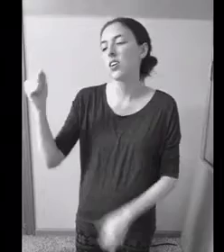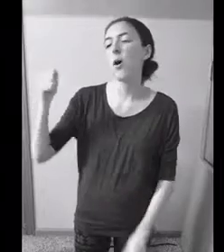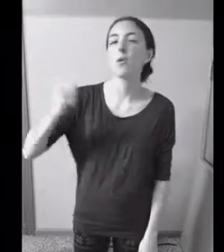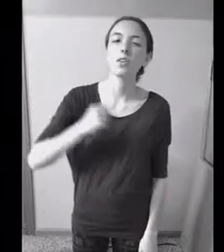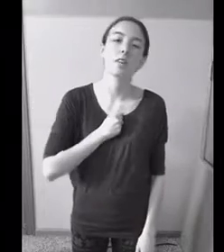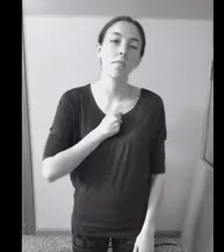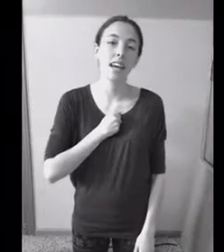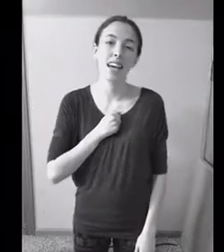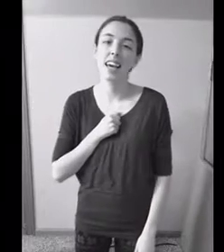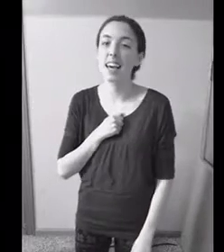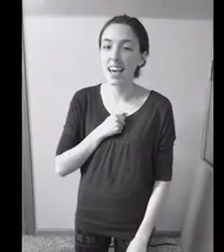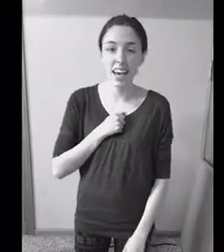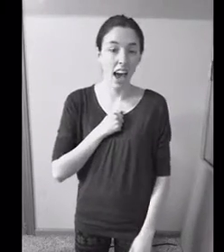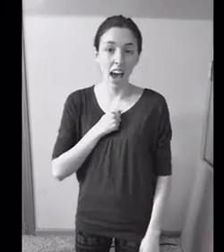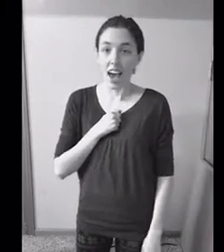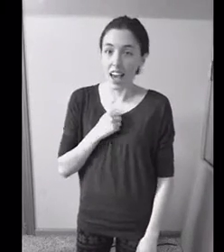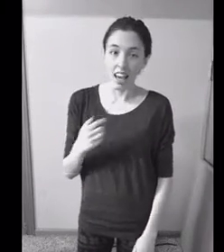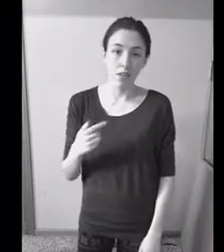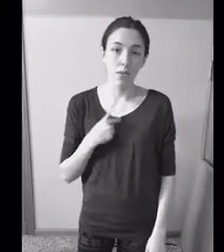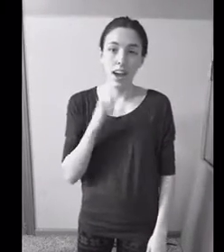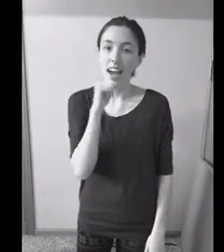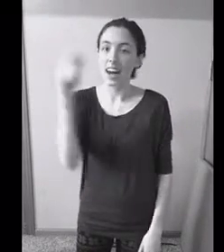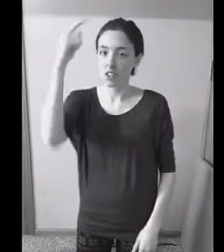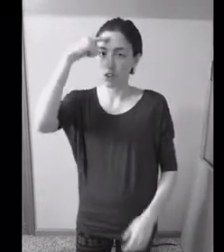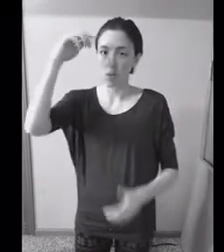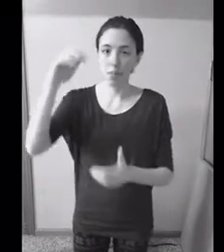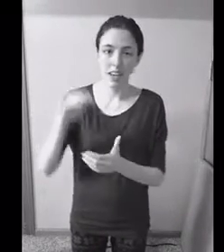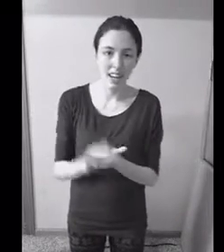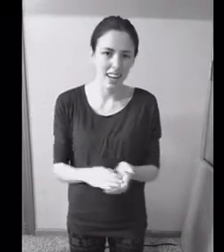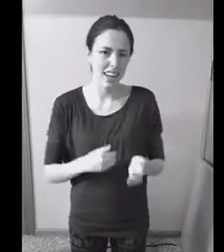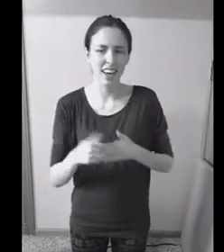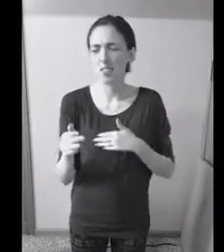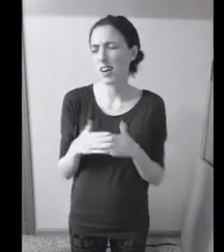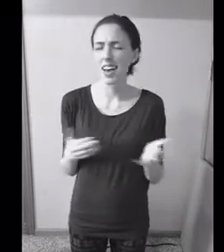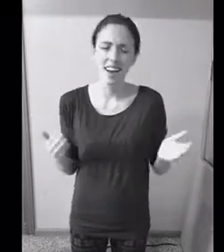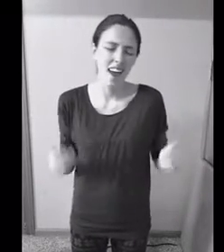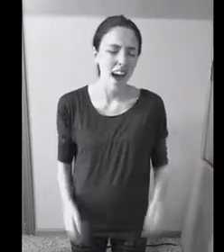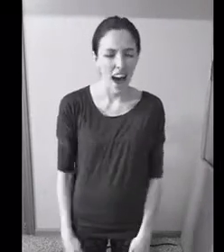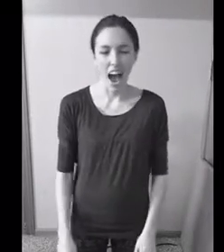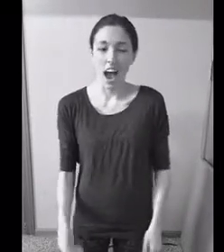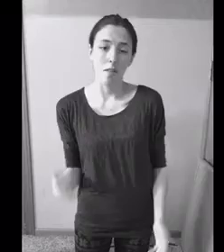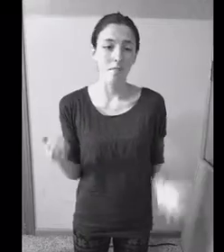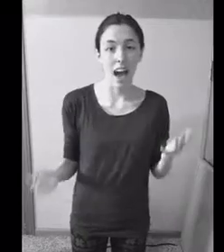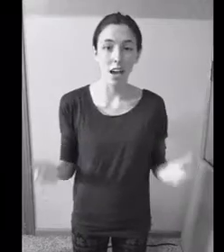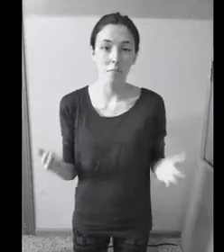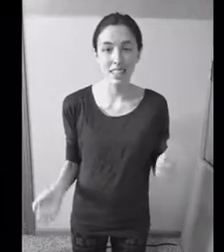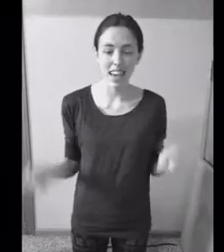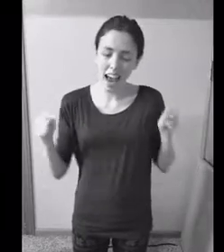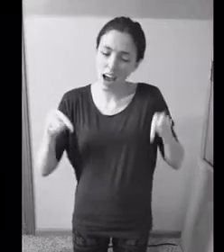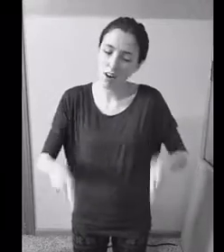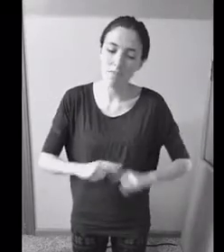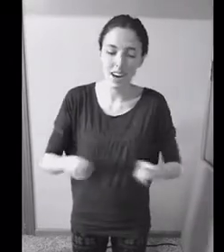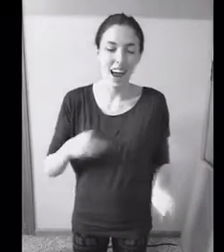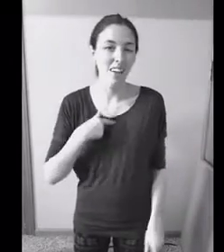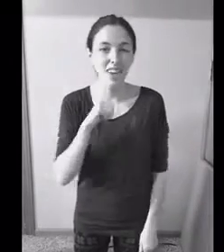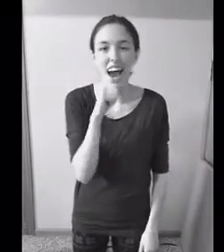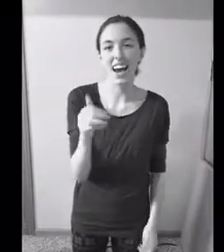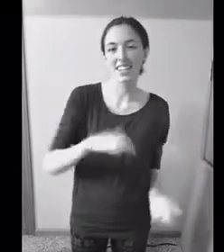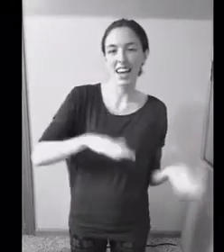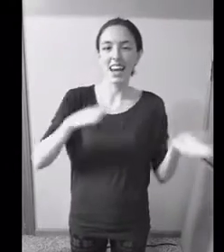holding me Even when I don't believe it I might be down but I'm not there